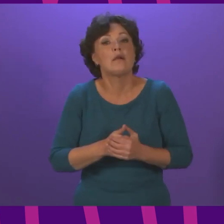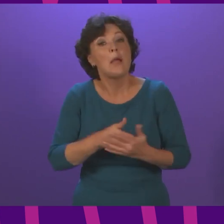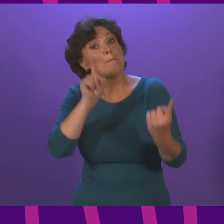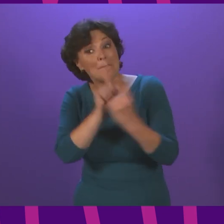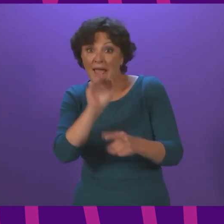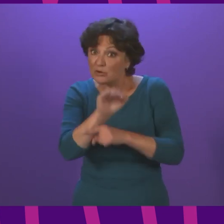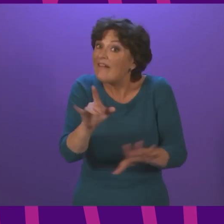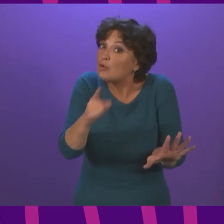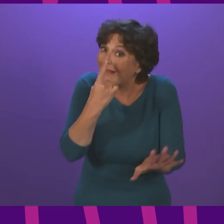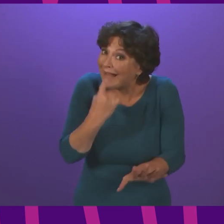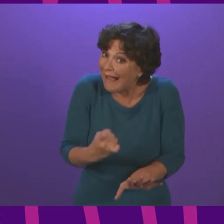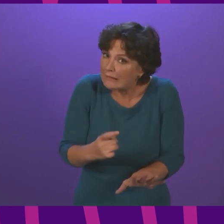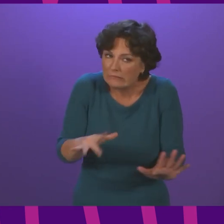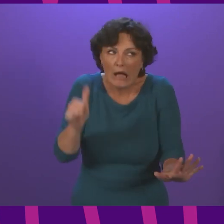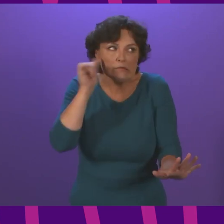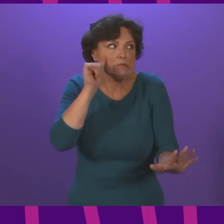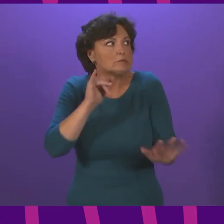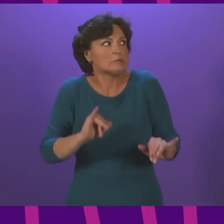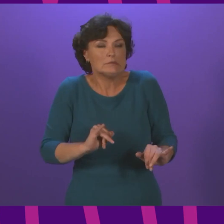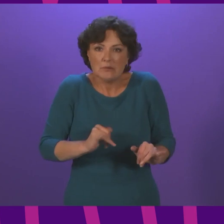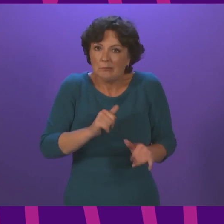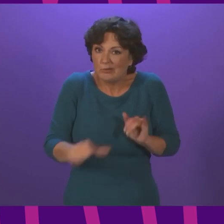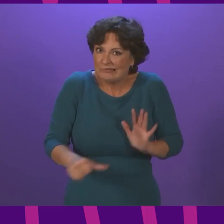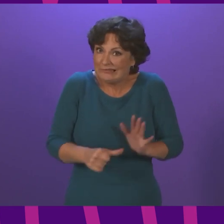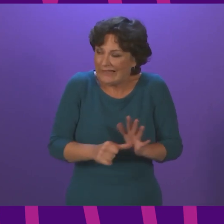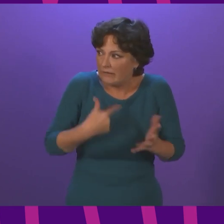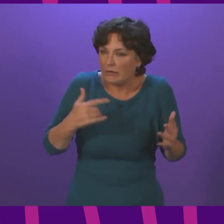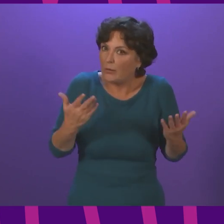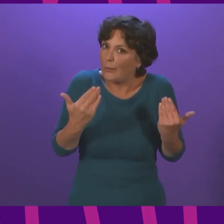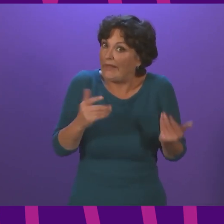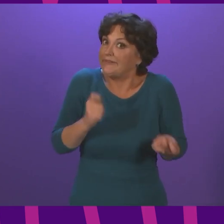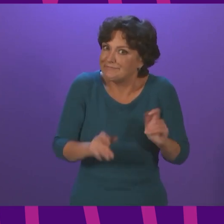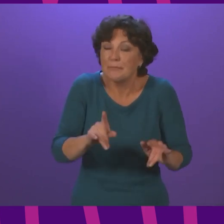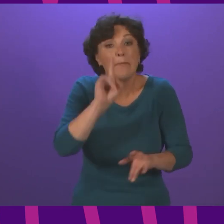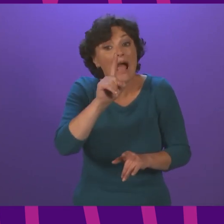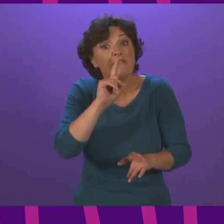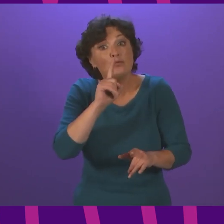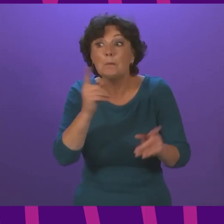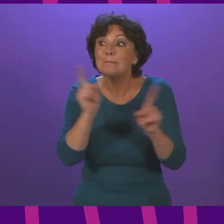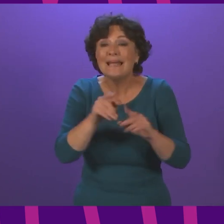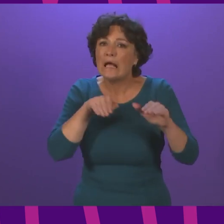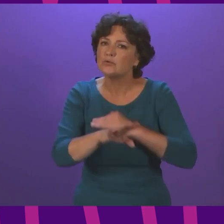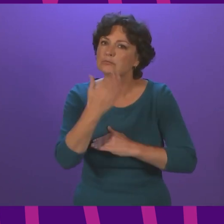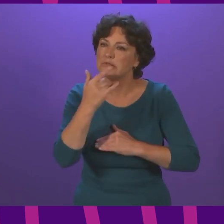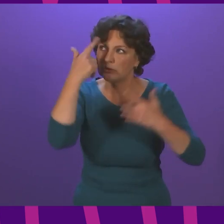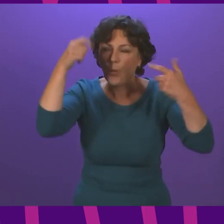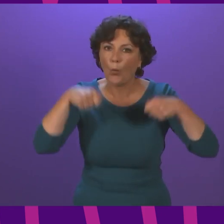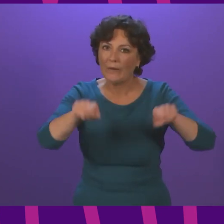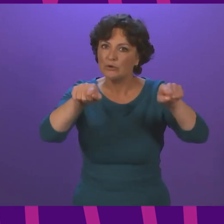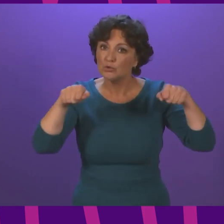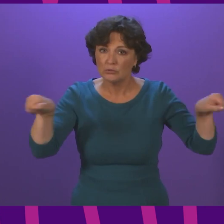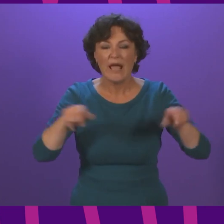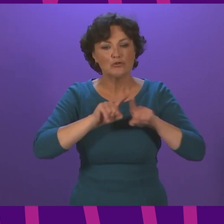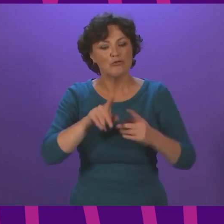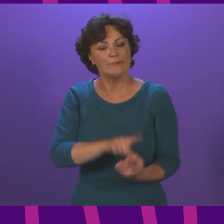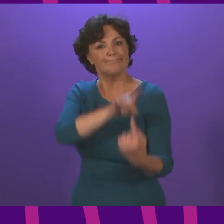Meet outdoors if you can, although we all know that's getting increasingly difficult. So when you do meet indoors, open windows if you can and